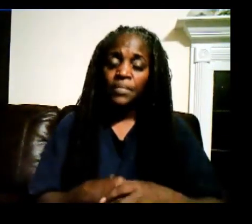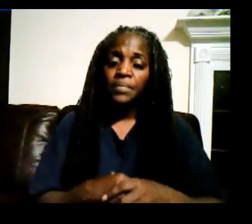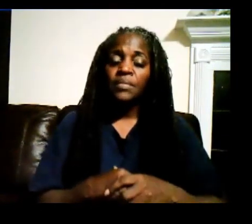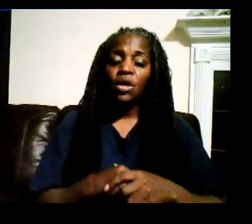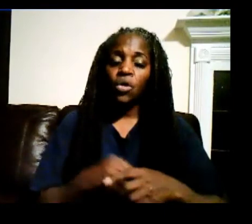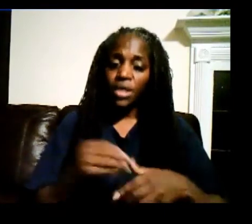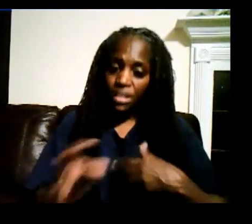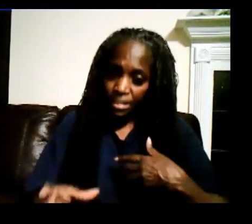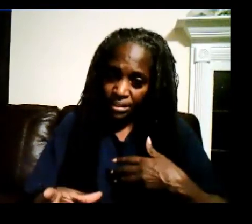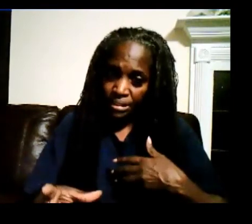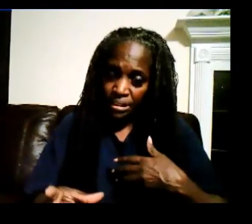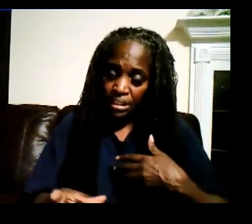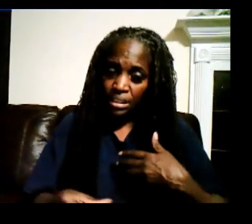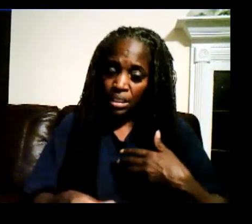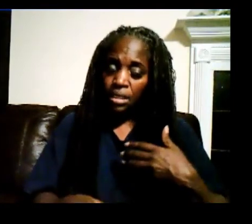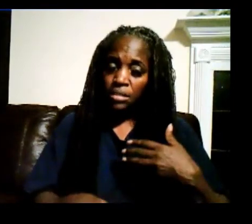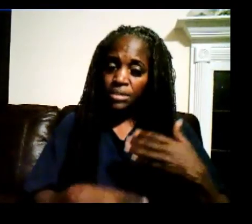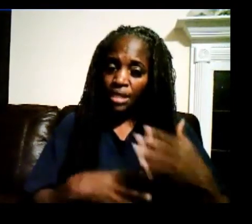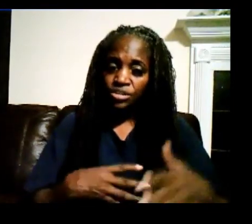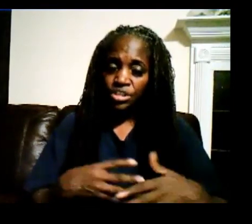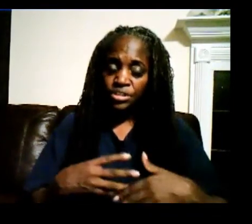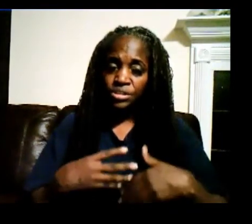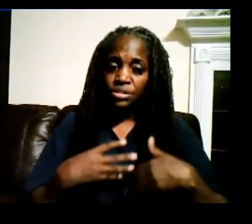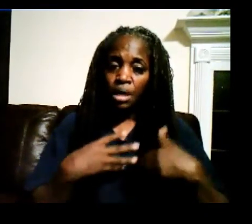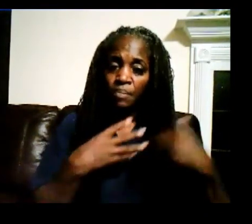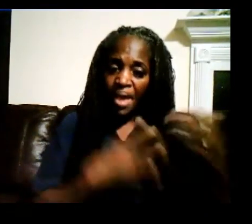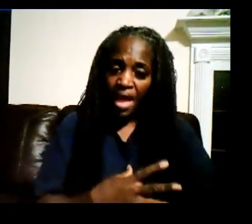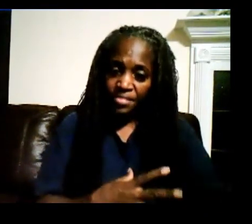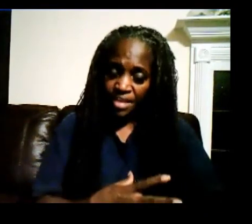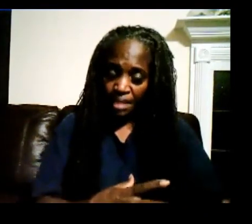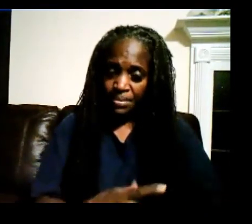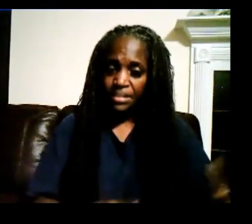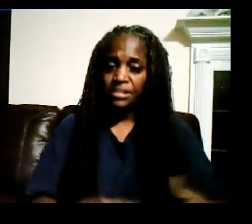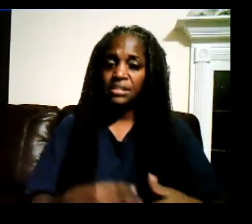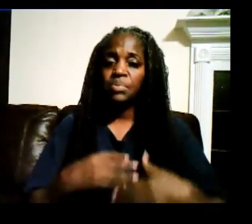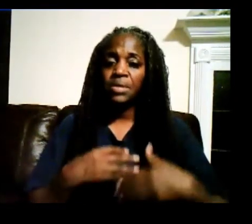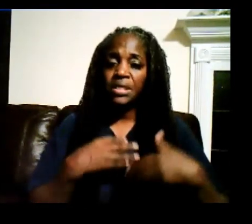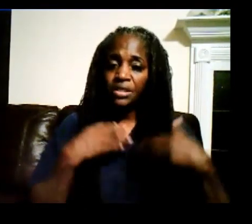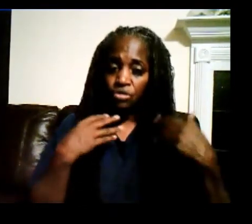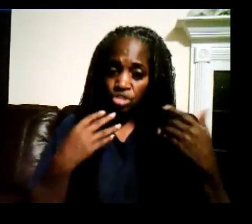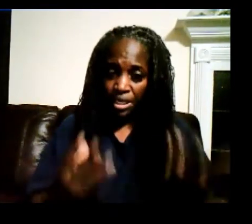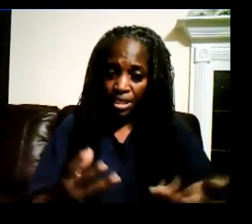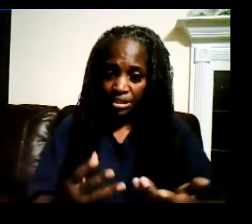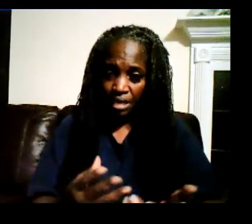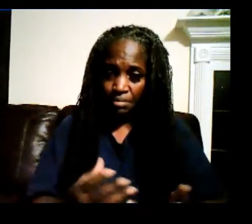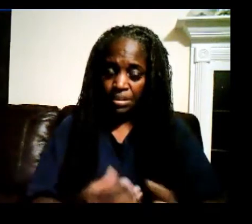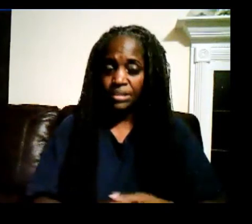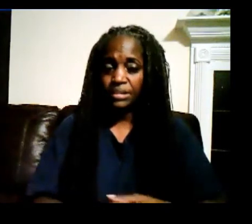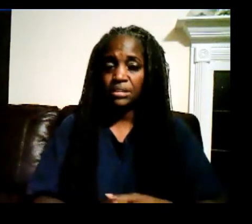or cleansing, not just a bath type cleansing, but an energetic type thing.